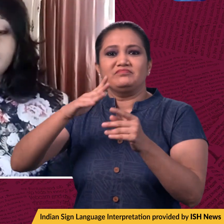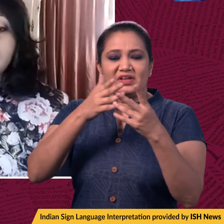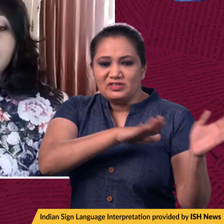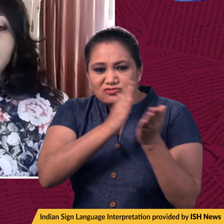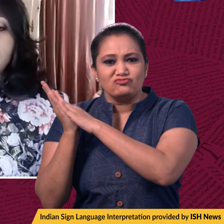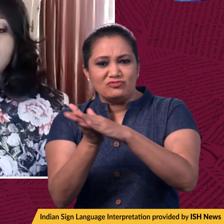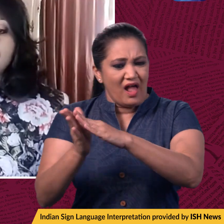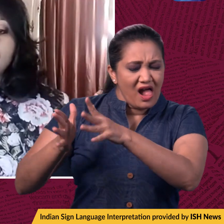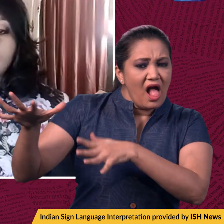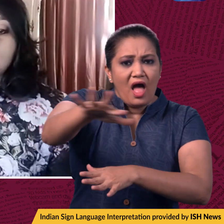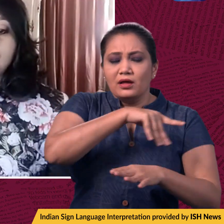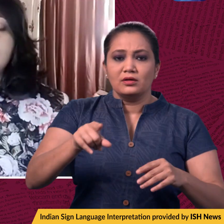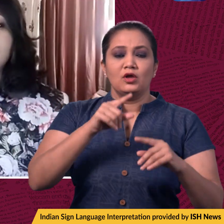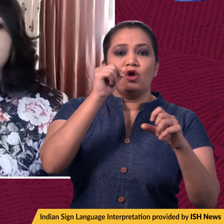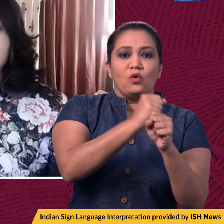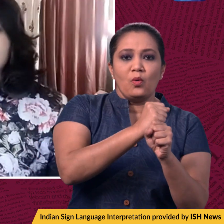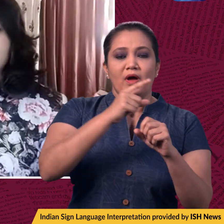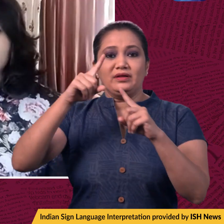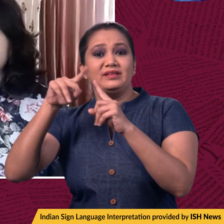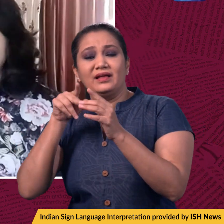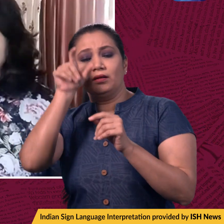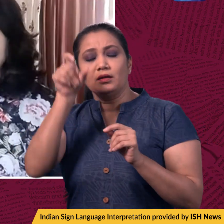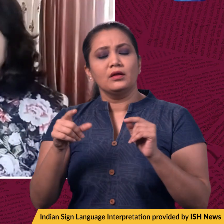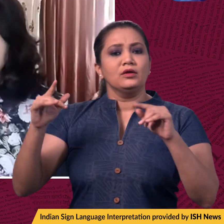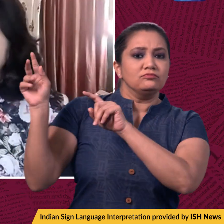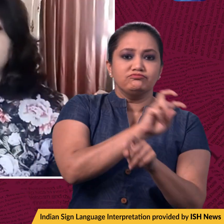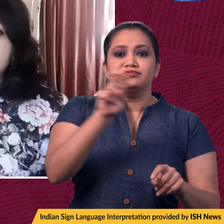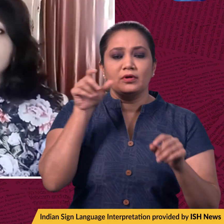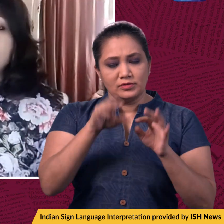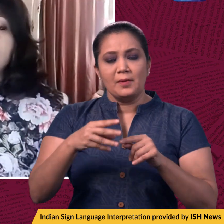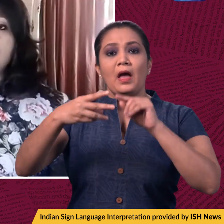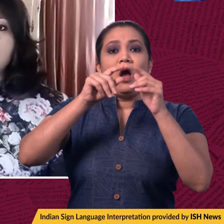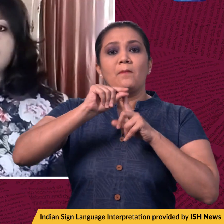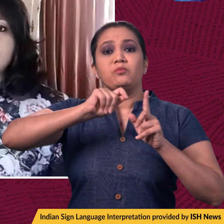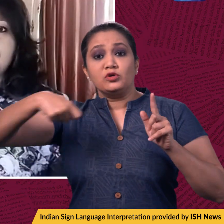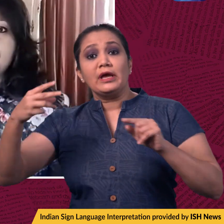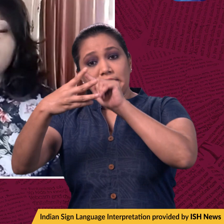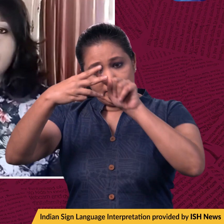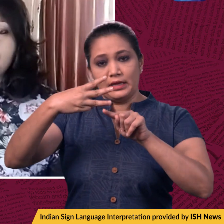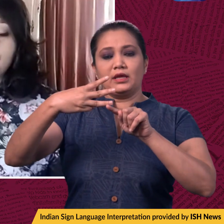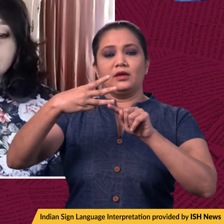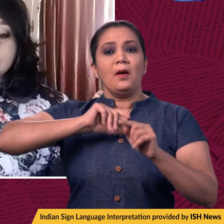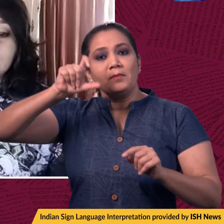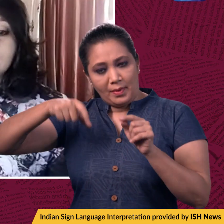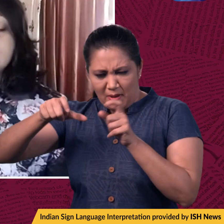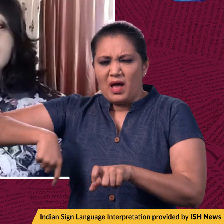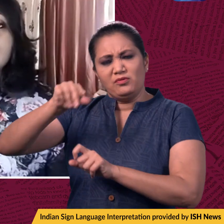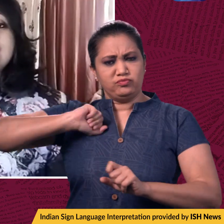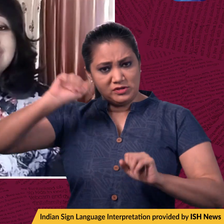for the Goa Tamna transmission project. Now, this is one of the three projects that people were protesting against. The